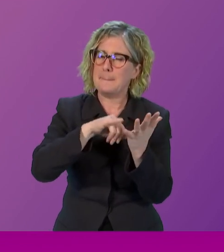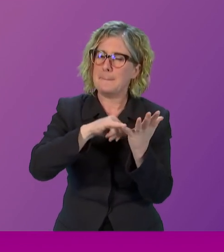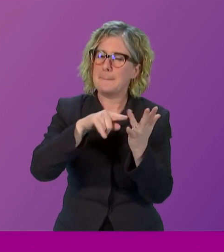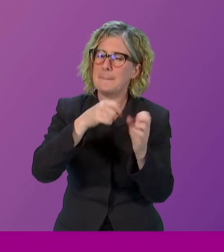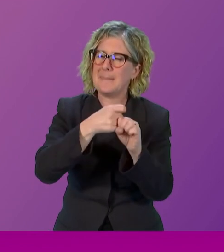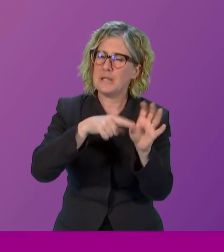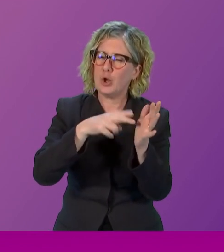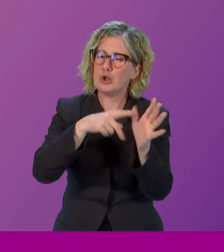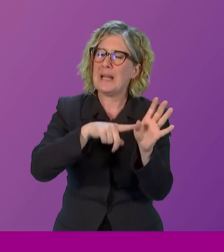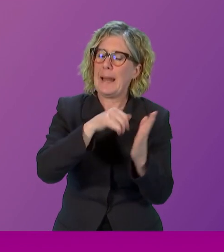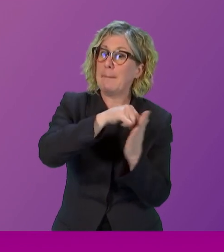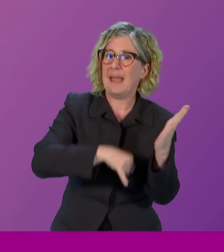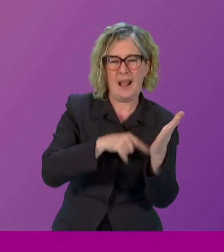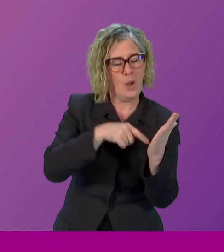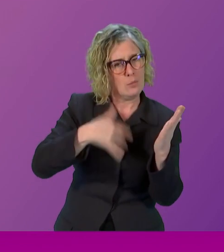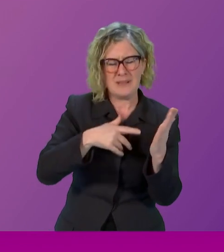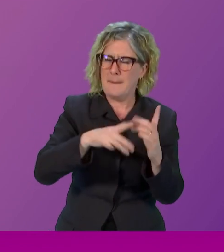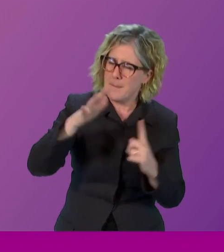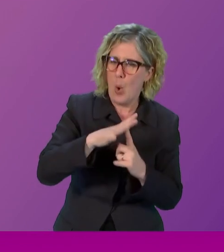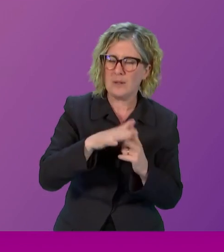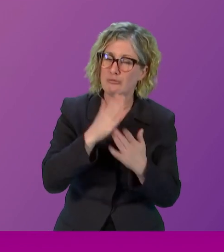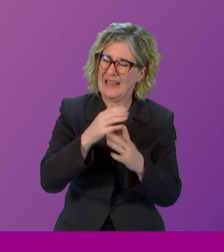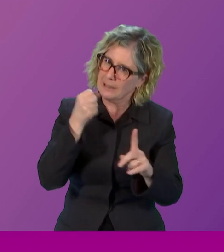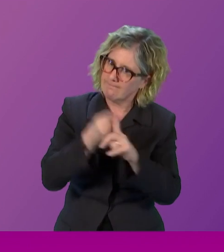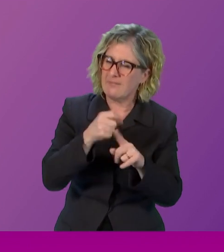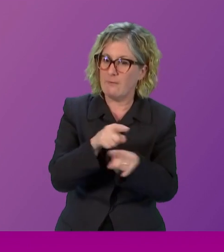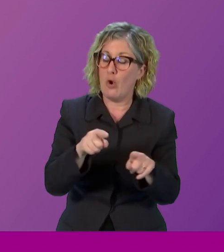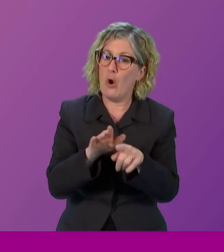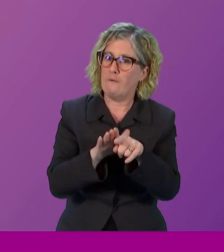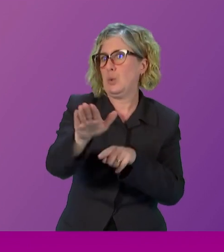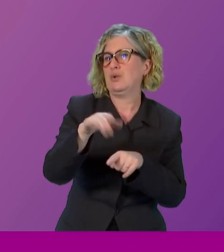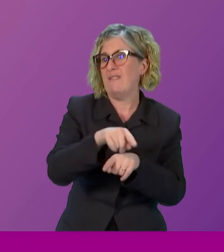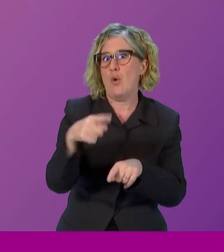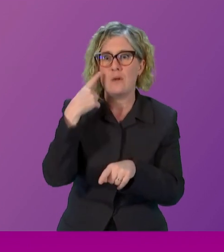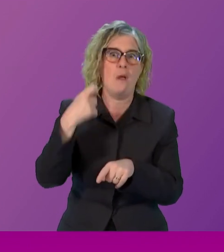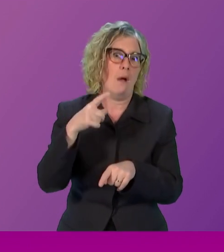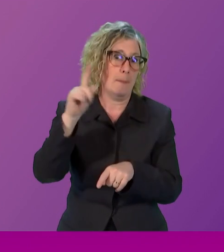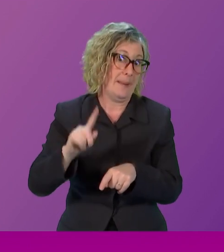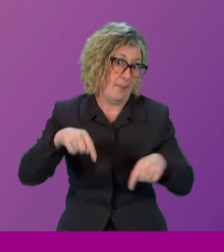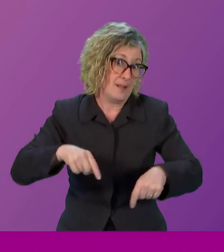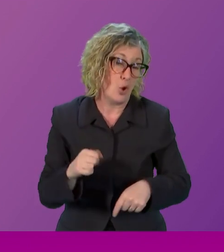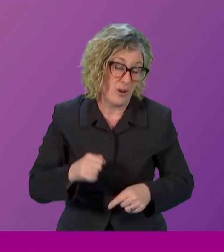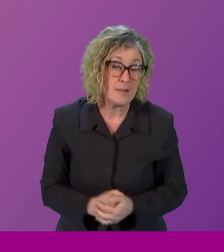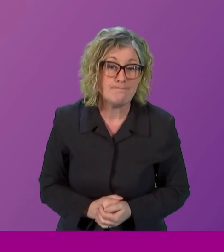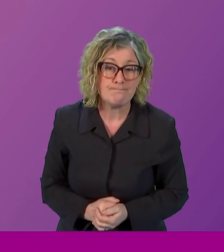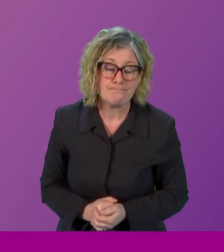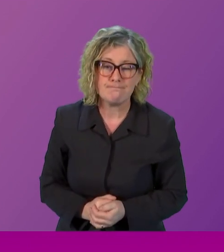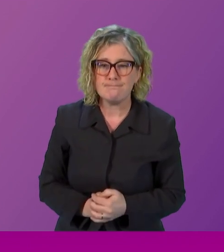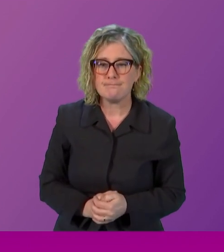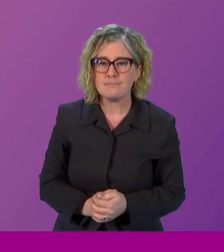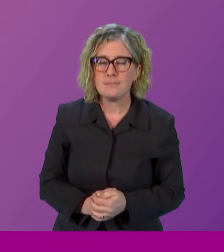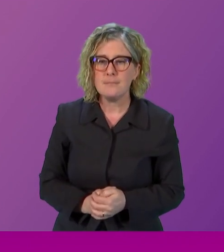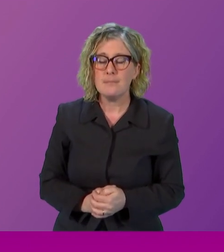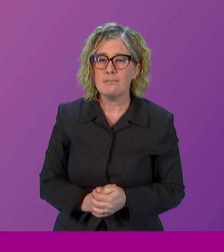future of our young people in Scotland. Thank you. Rhoda. I absolutely agree. And yes,